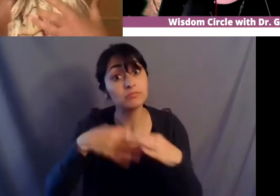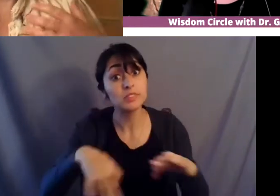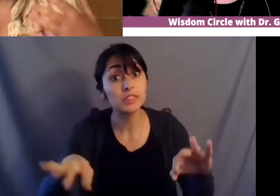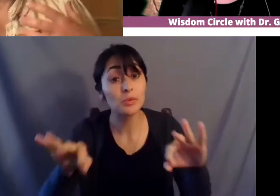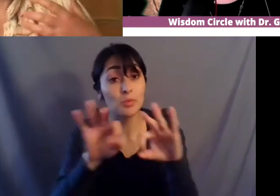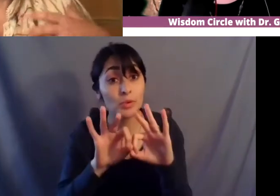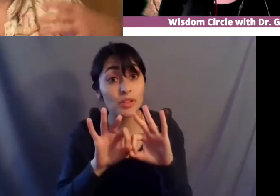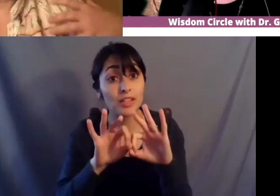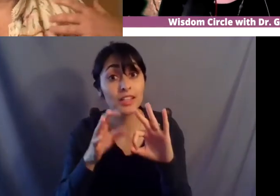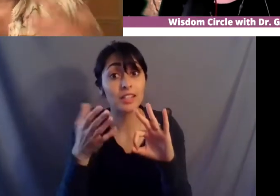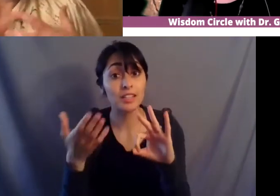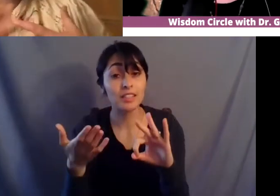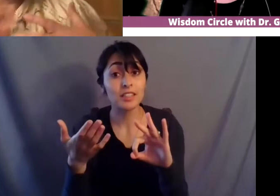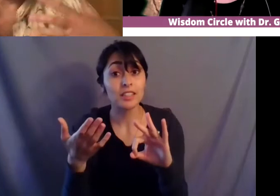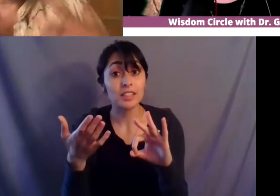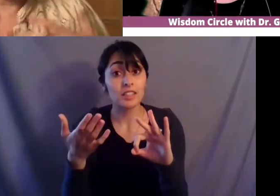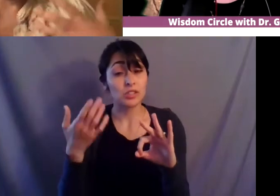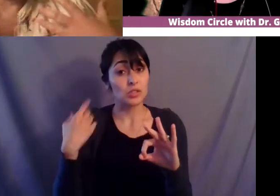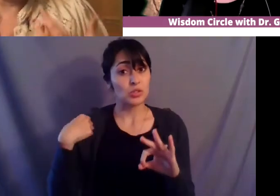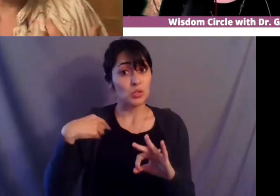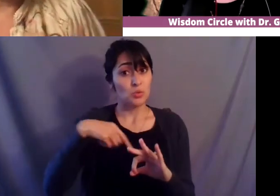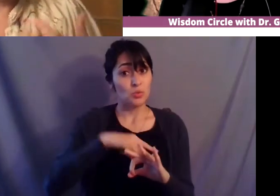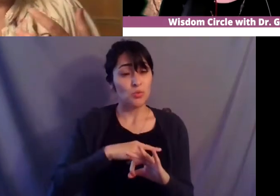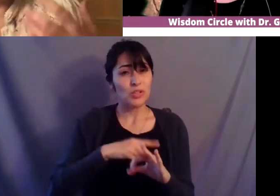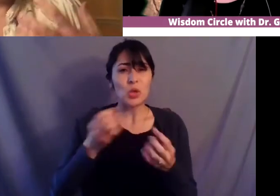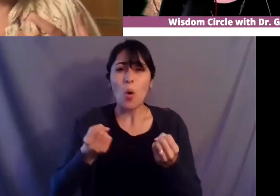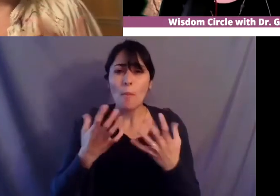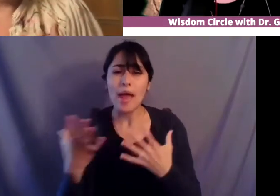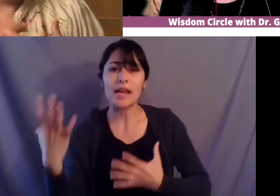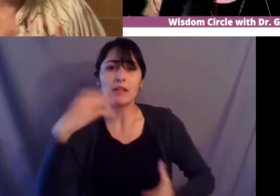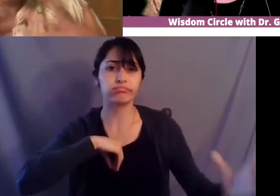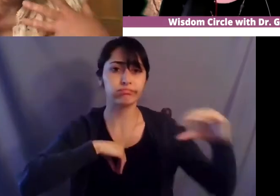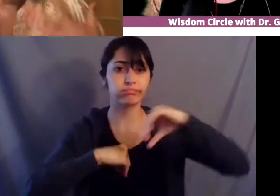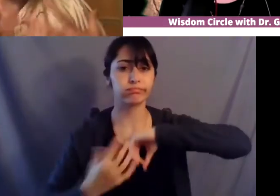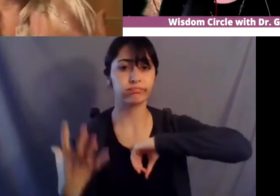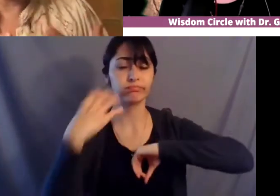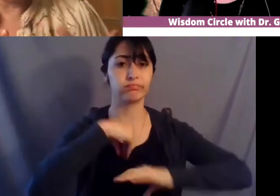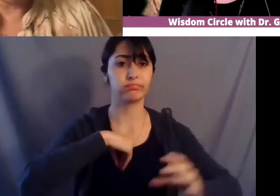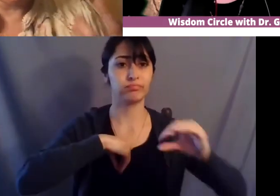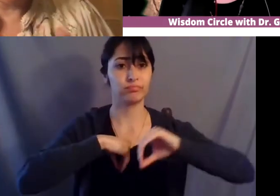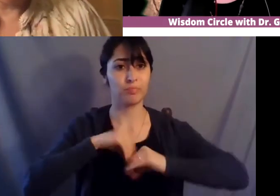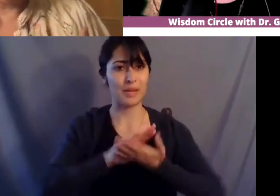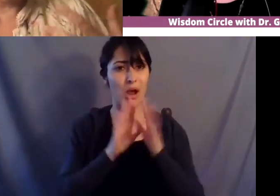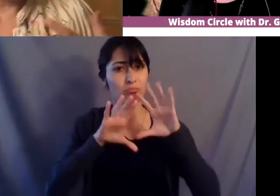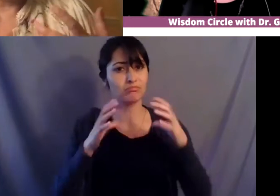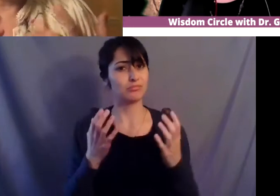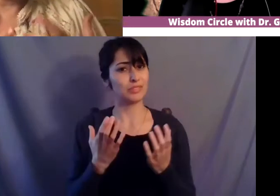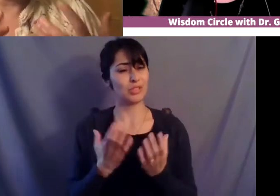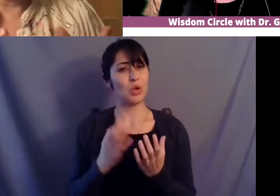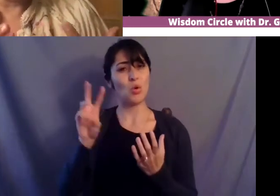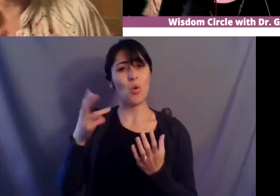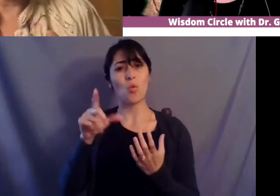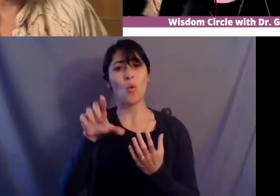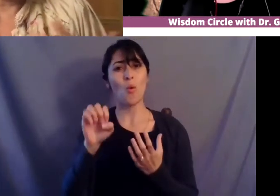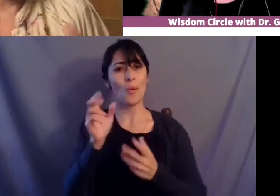are um all of these parts and pieces and we come to being whole people and i think that that's a really